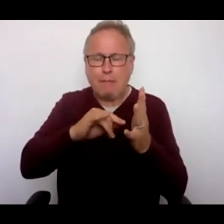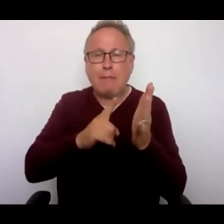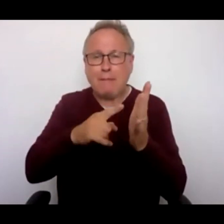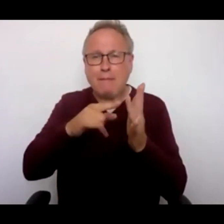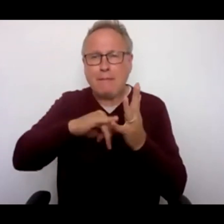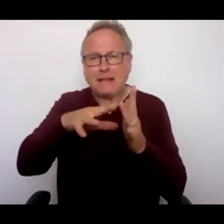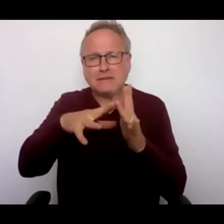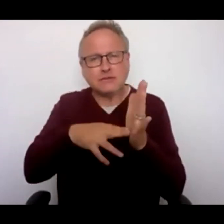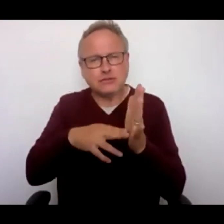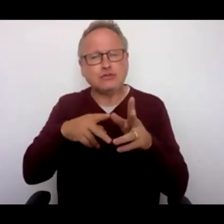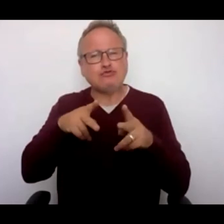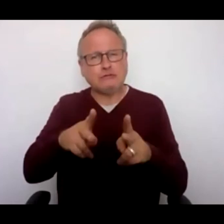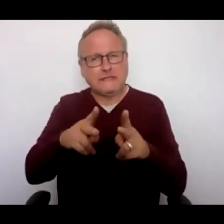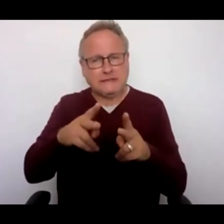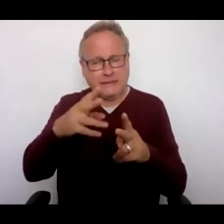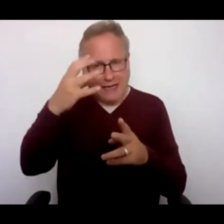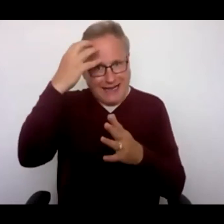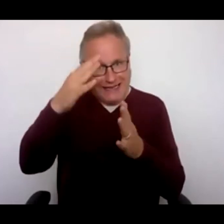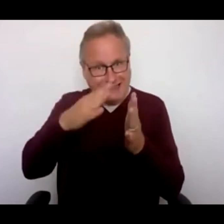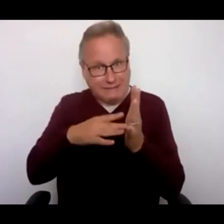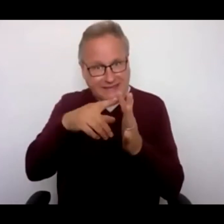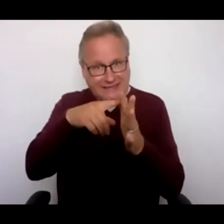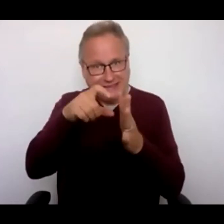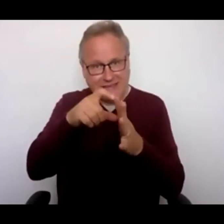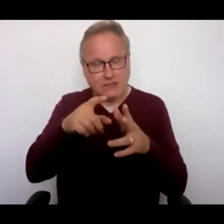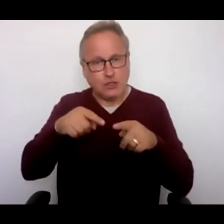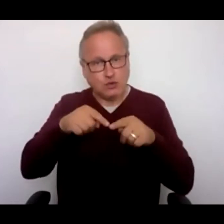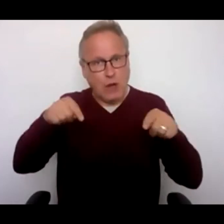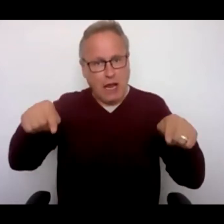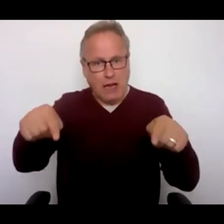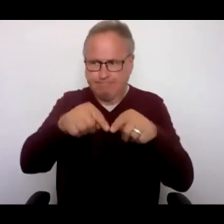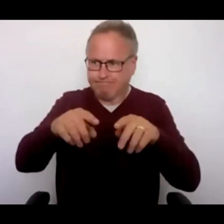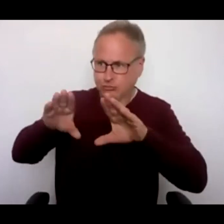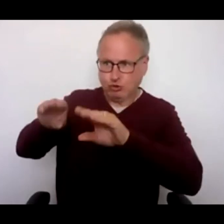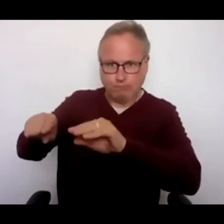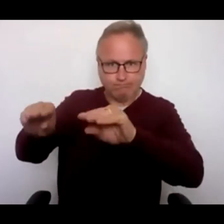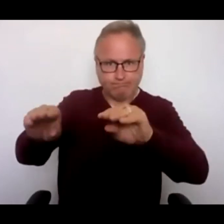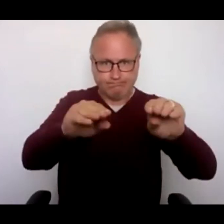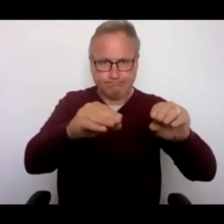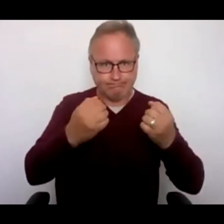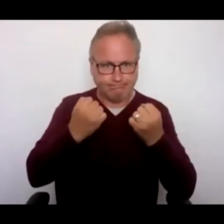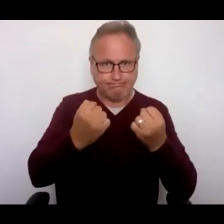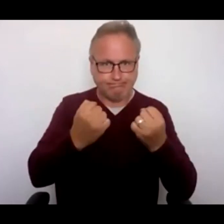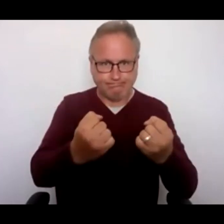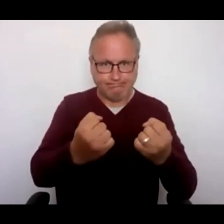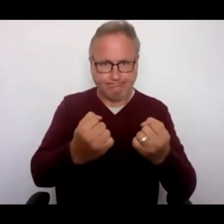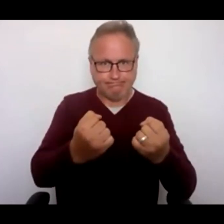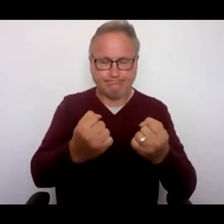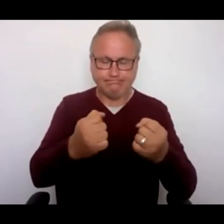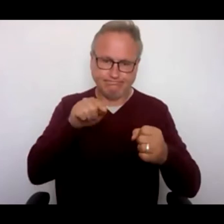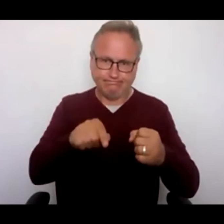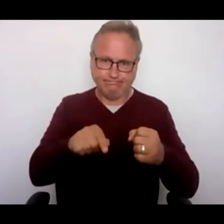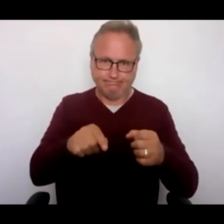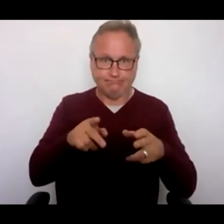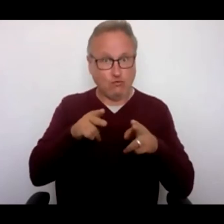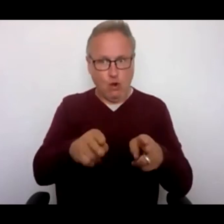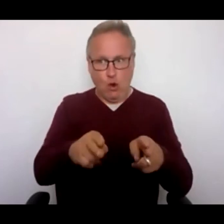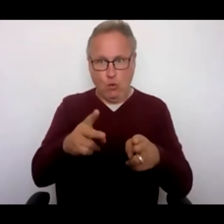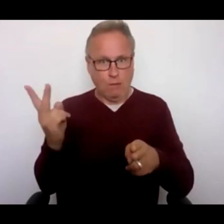They want to stop most vehicles from being able to use these roads. This includes